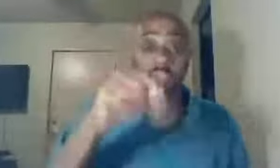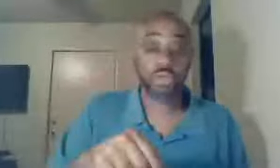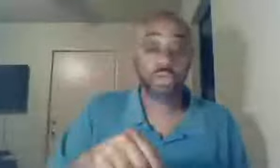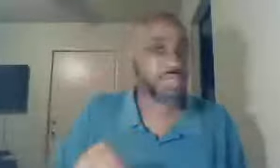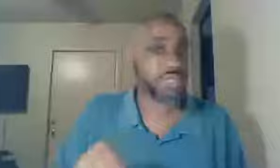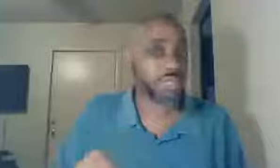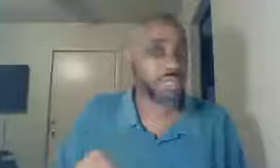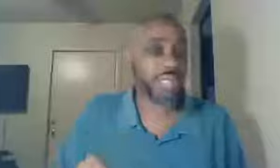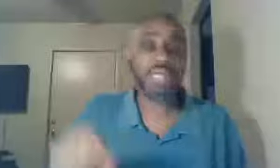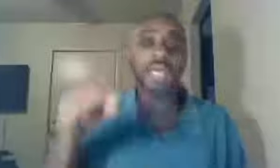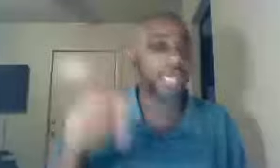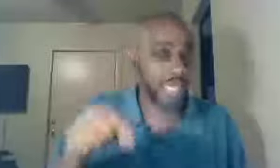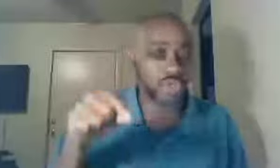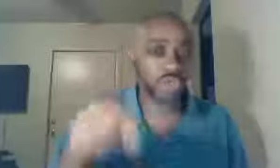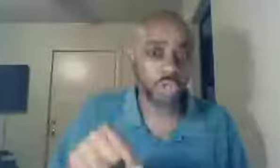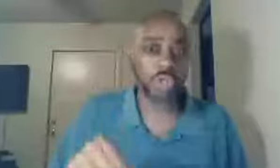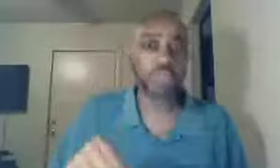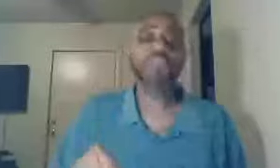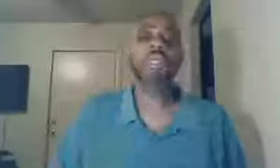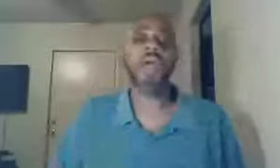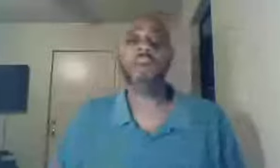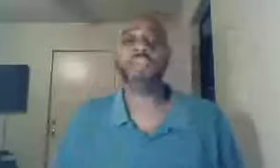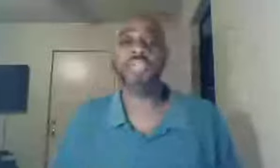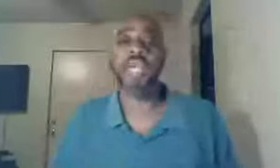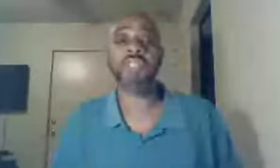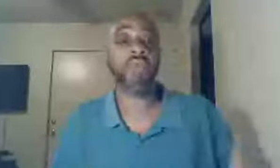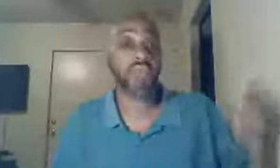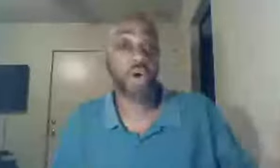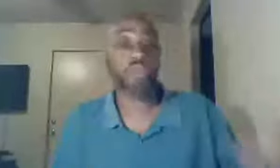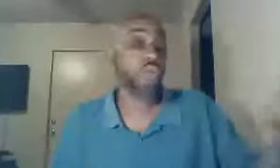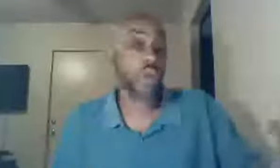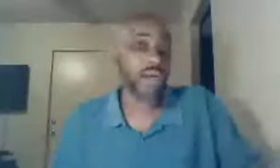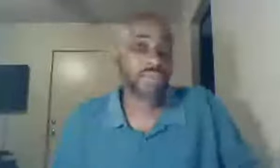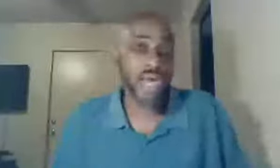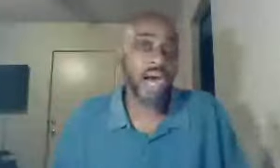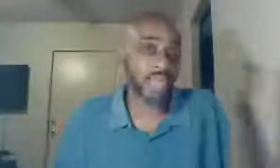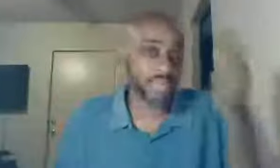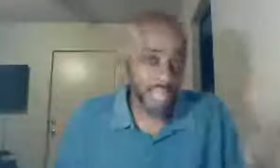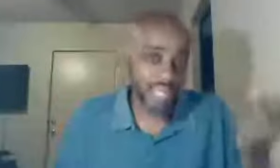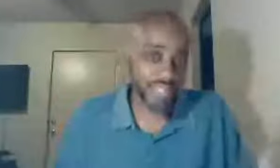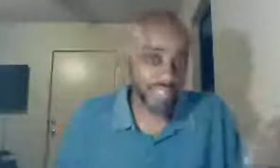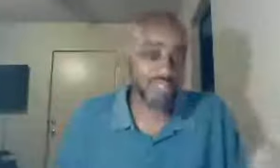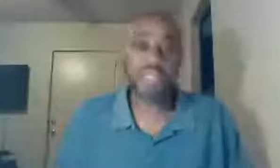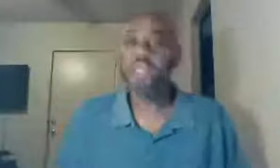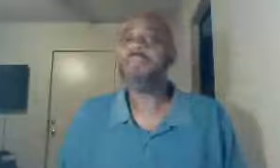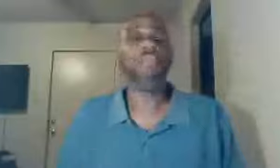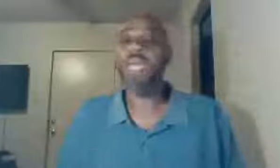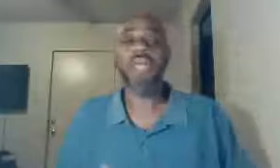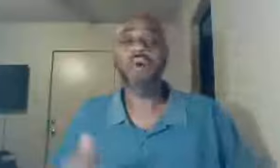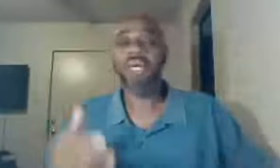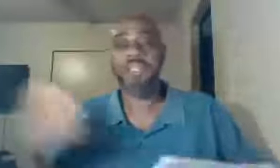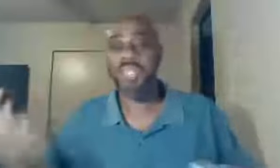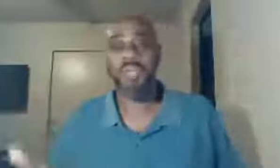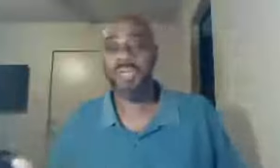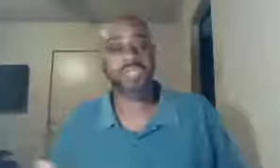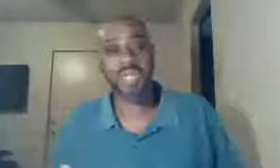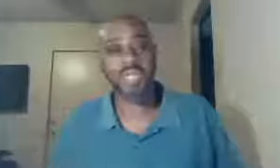truth, listen to me, it's true, he also says, but for those who are of God, in essence, we don't continue in sin,